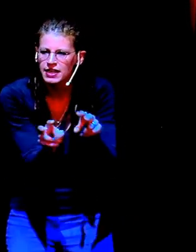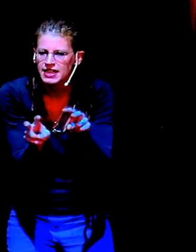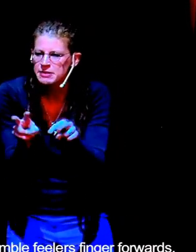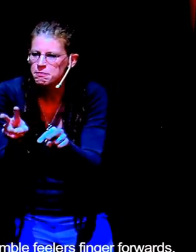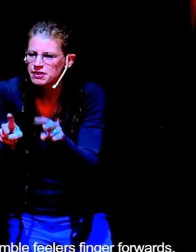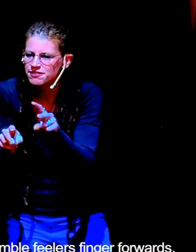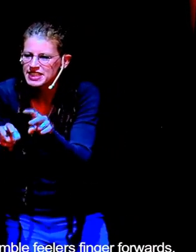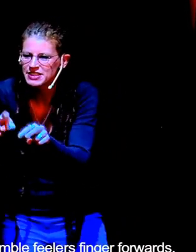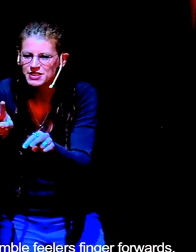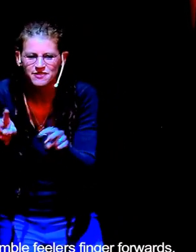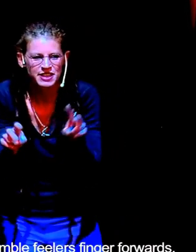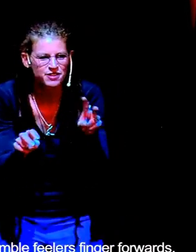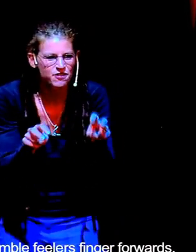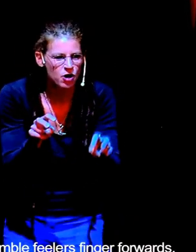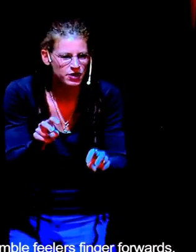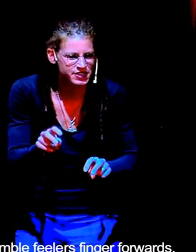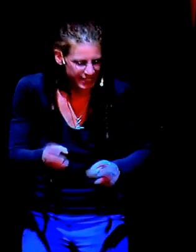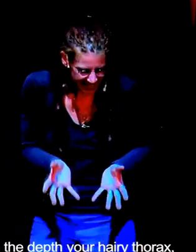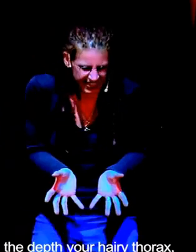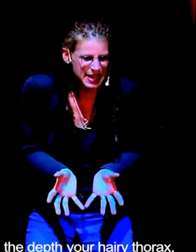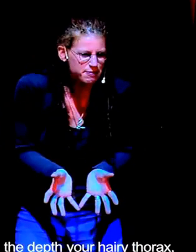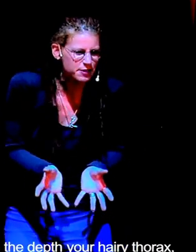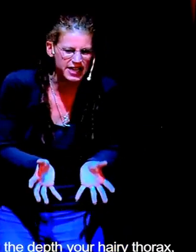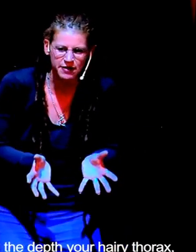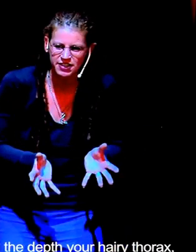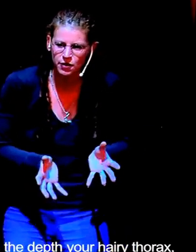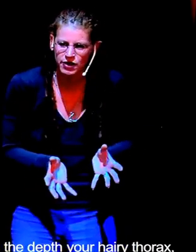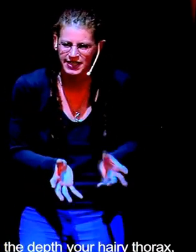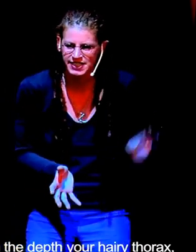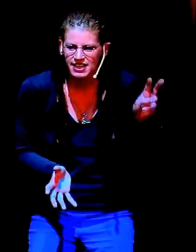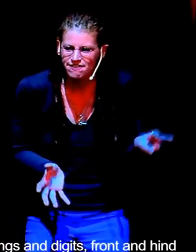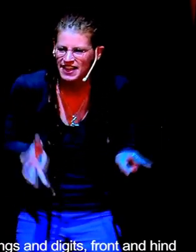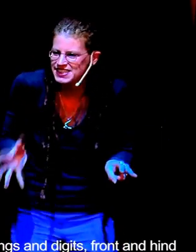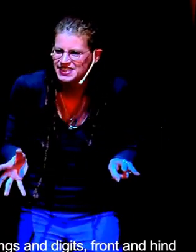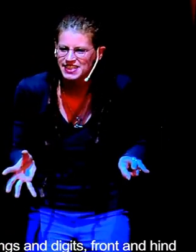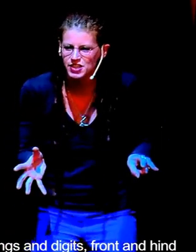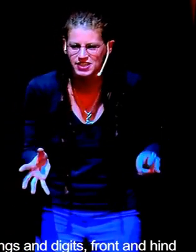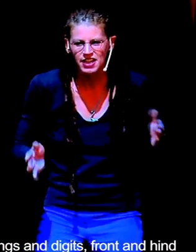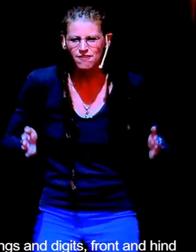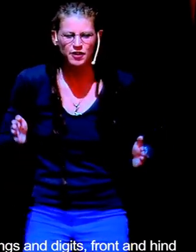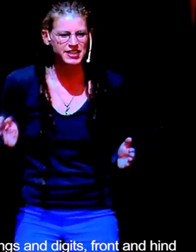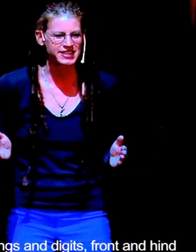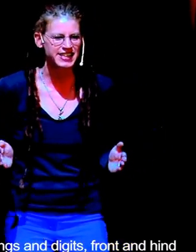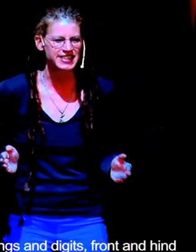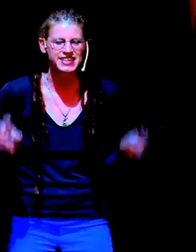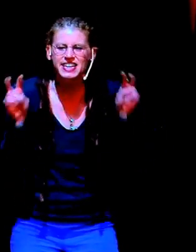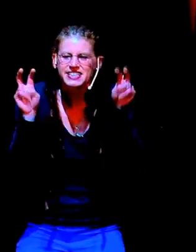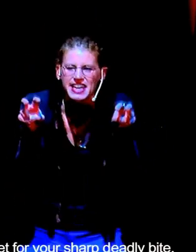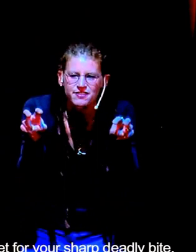Nimble feelers, finger forwards, in the depth your hairy thorax, Fangs and digits, front and hind, set